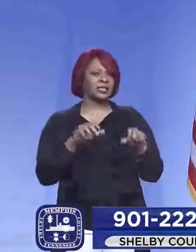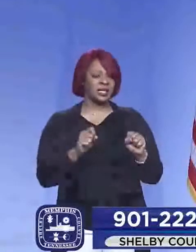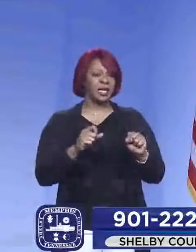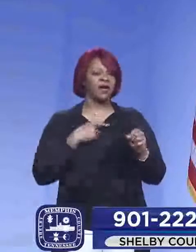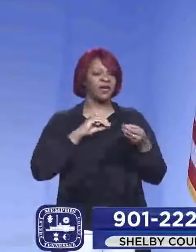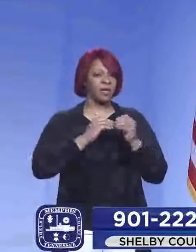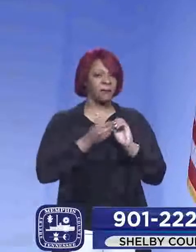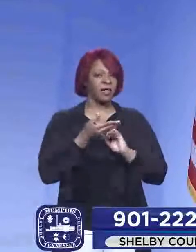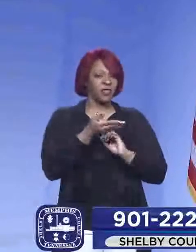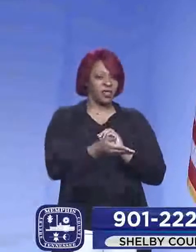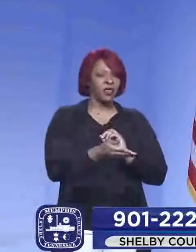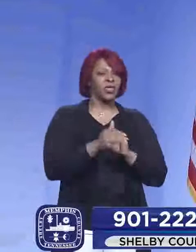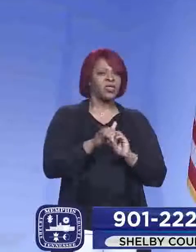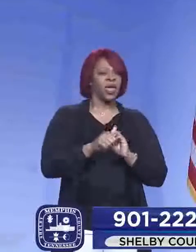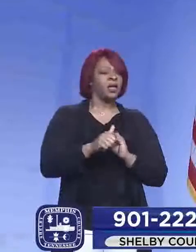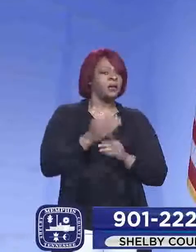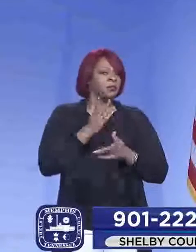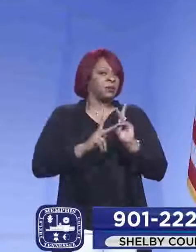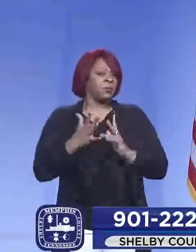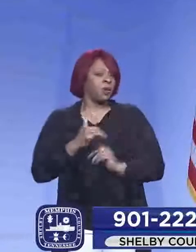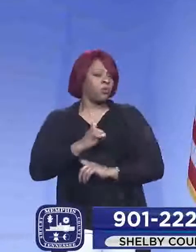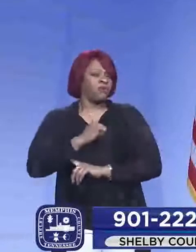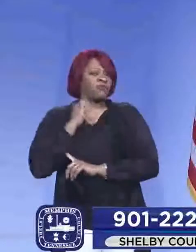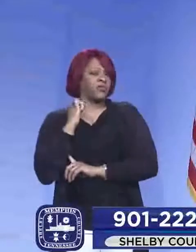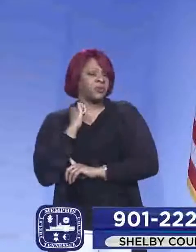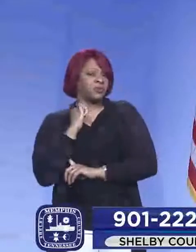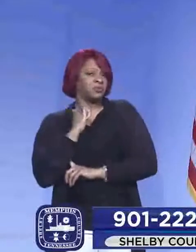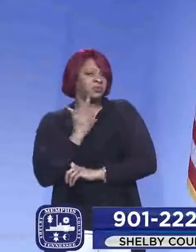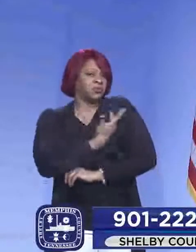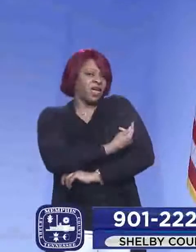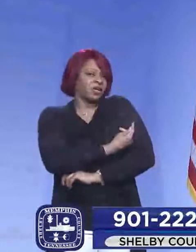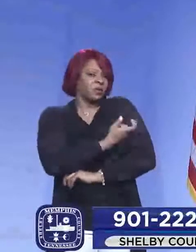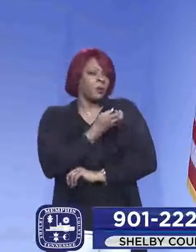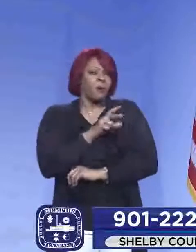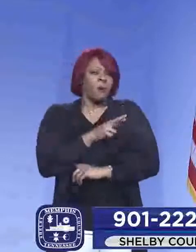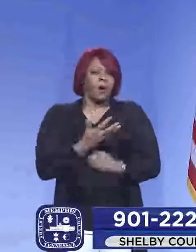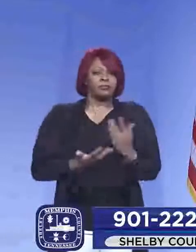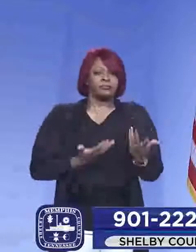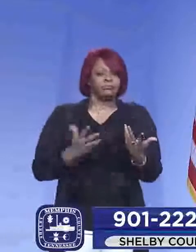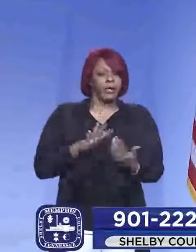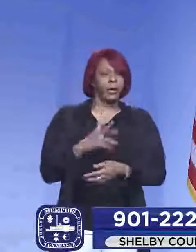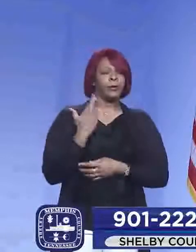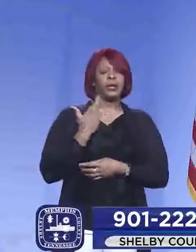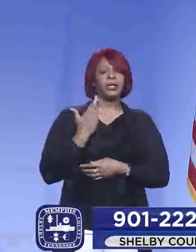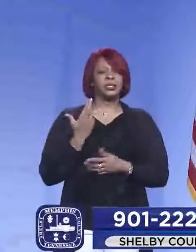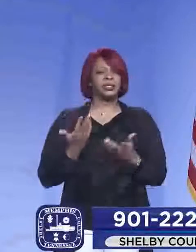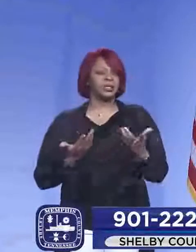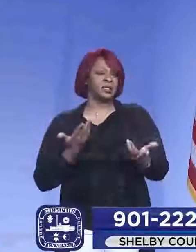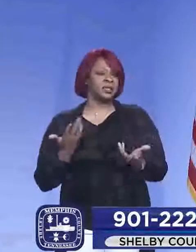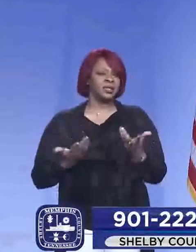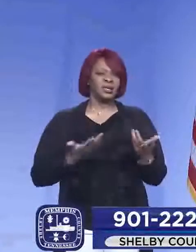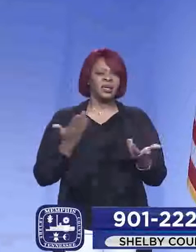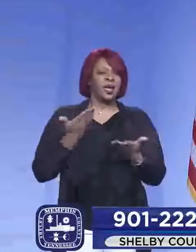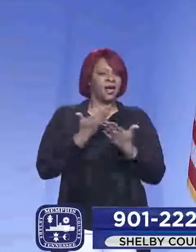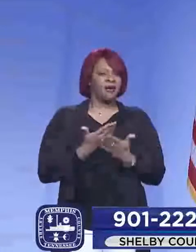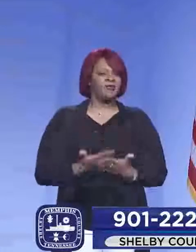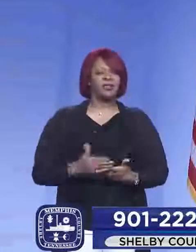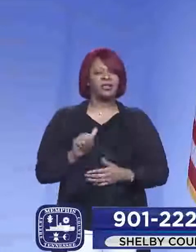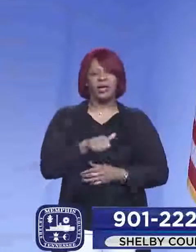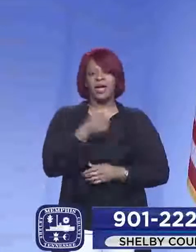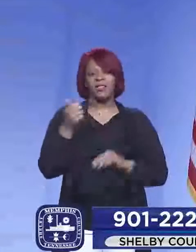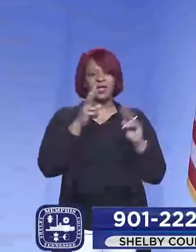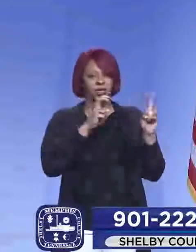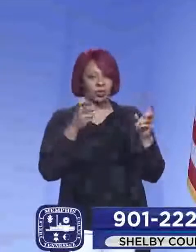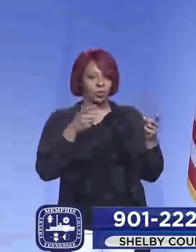population there that has refused the vaccine at some higher level or, um, you know, is there evidence of some other